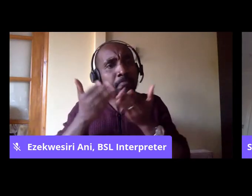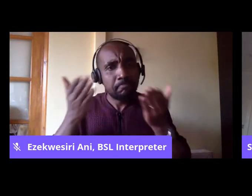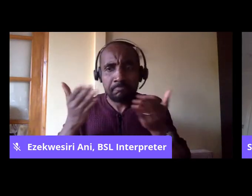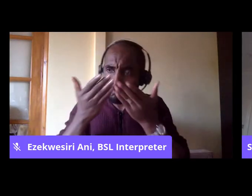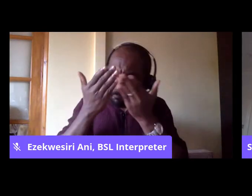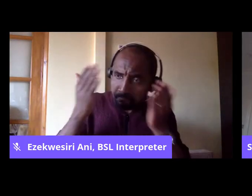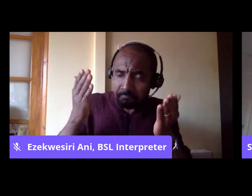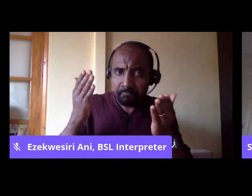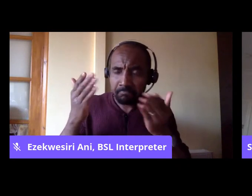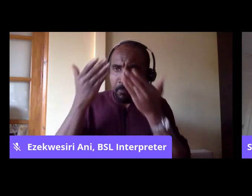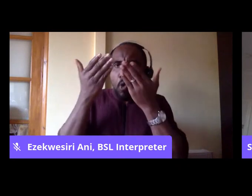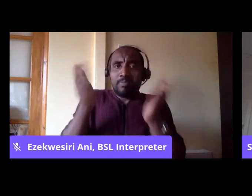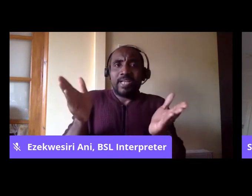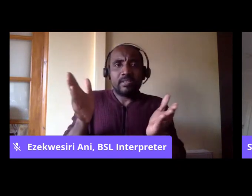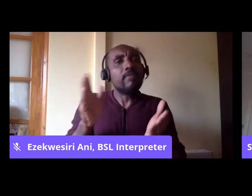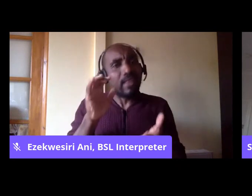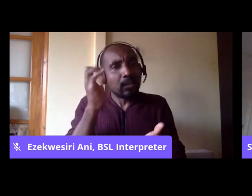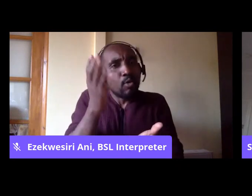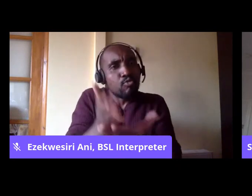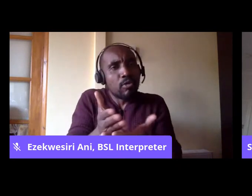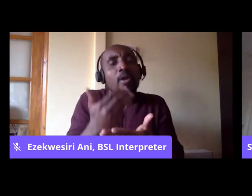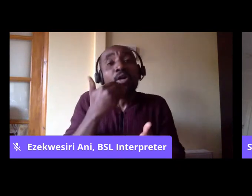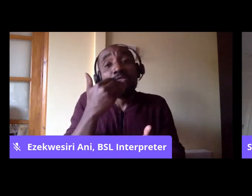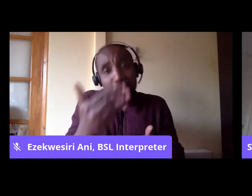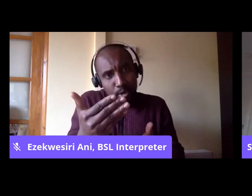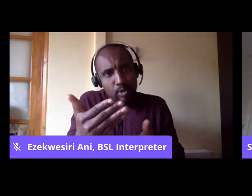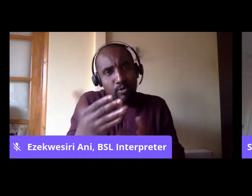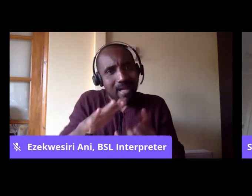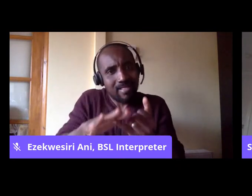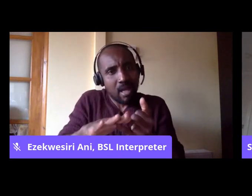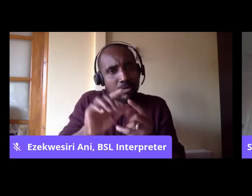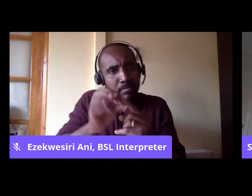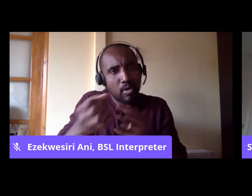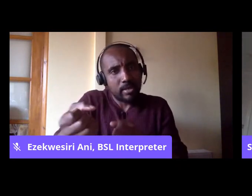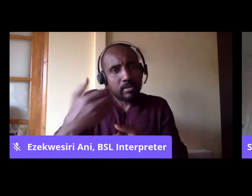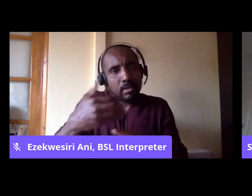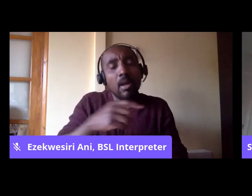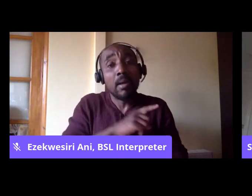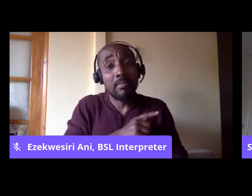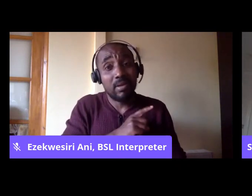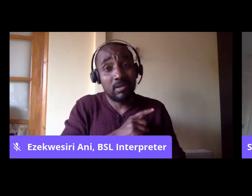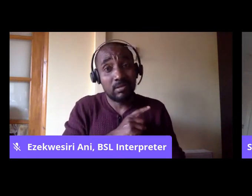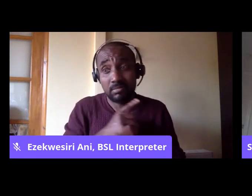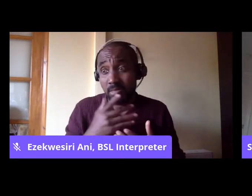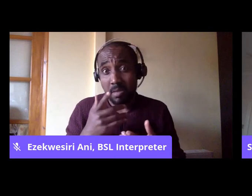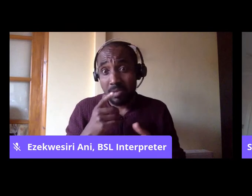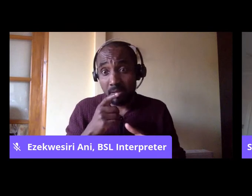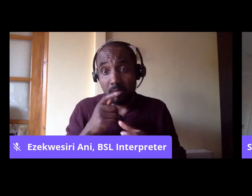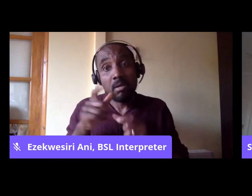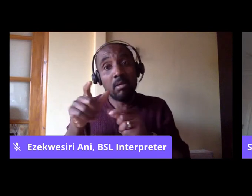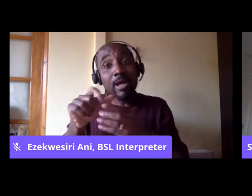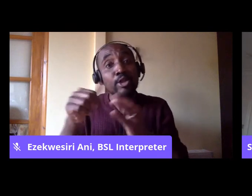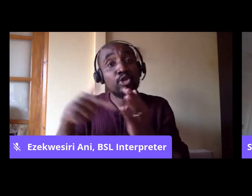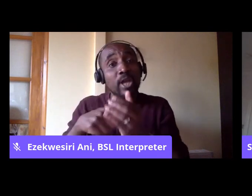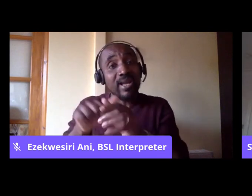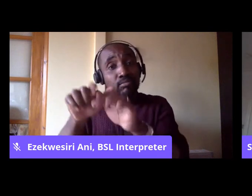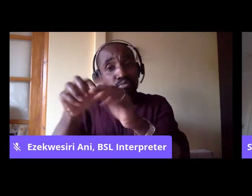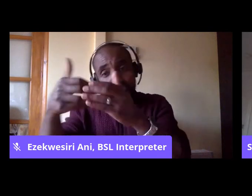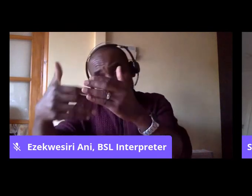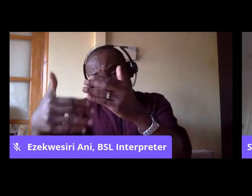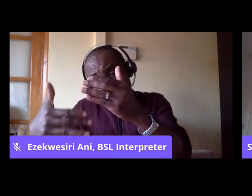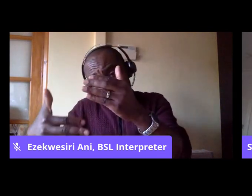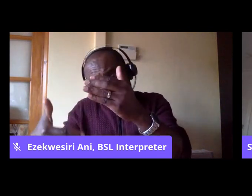glad that you have ended on that point because, again, there's been lots of different comments in the chat box,